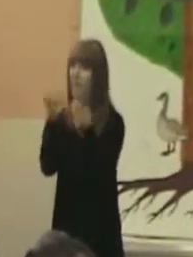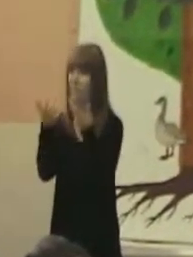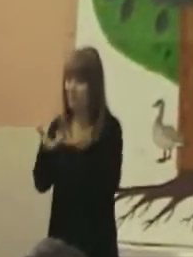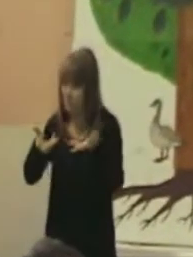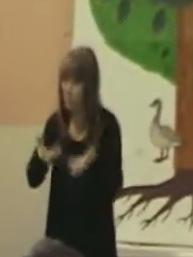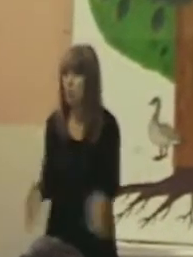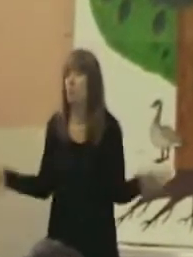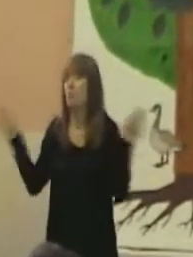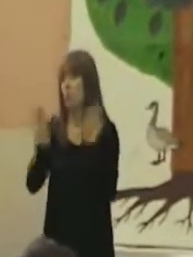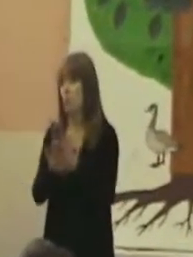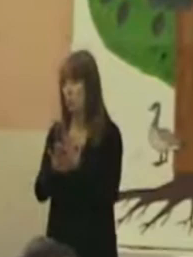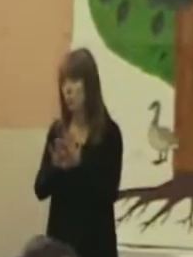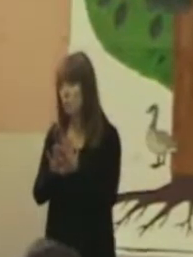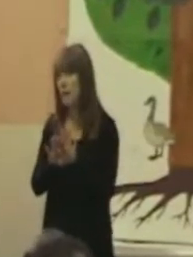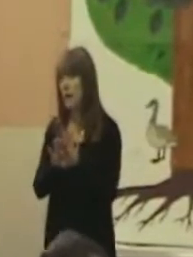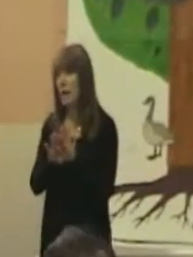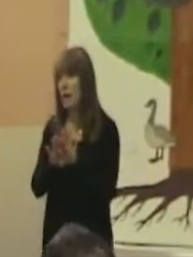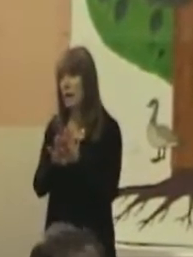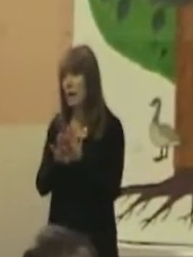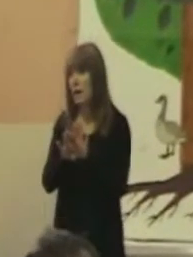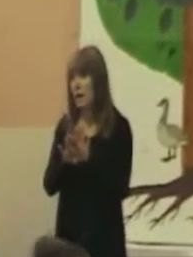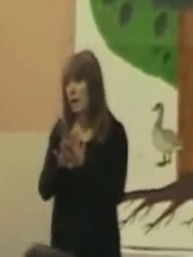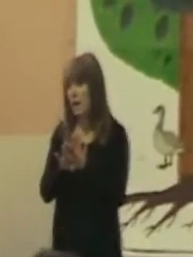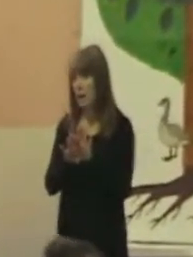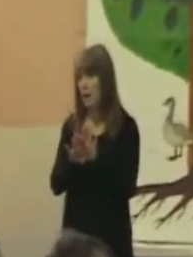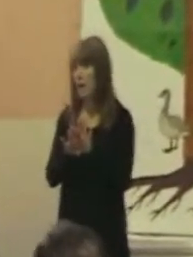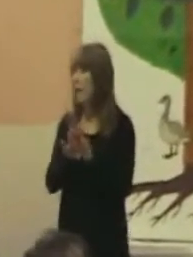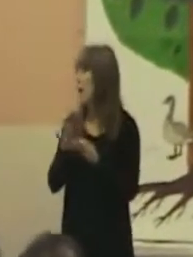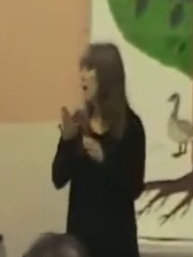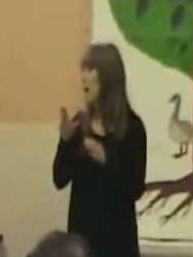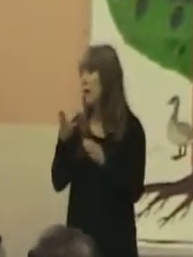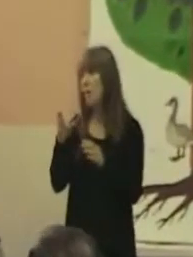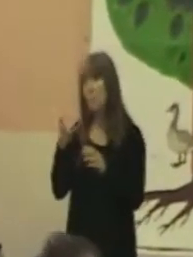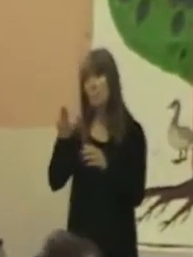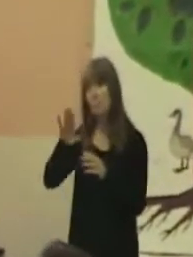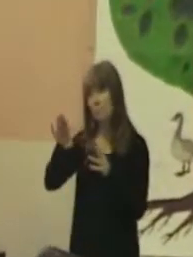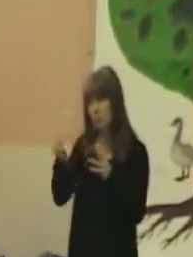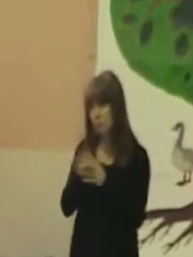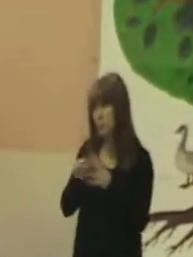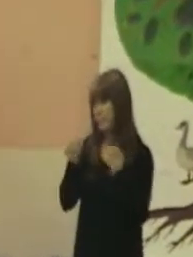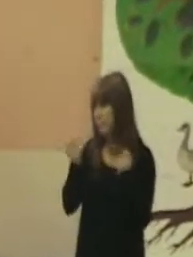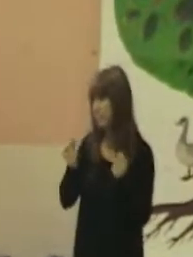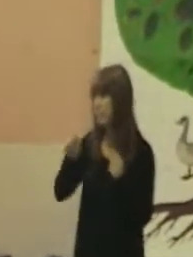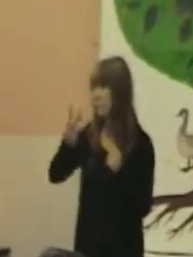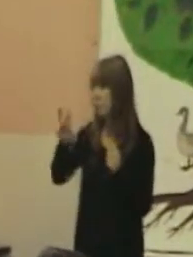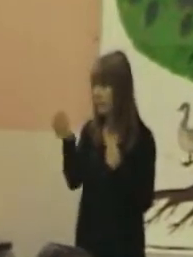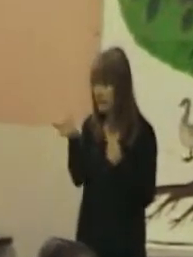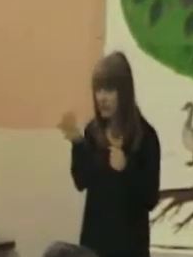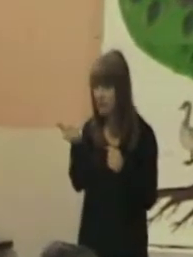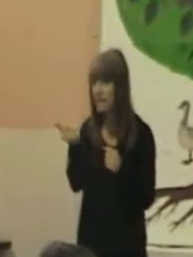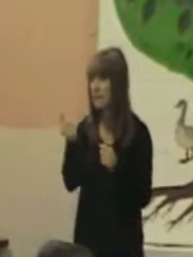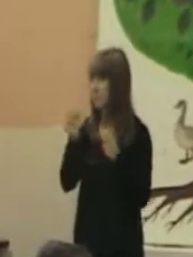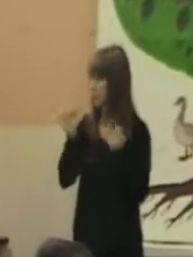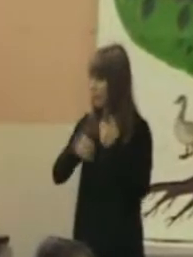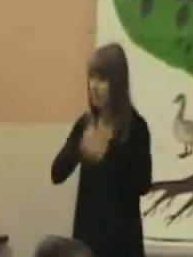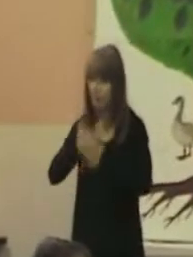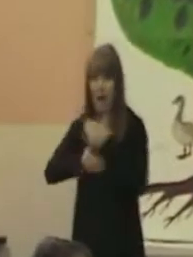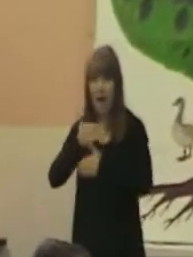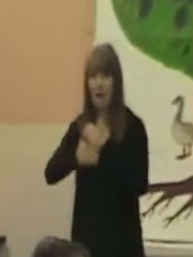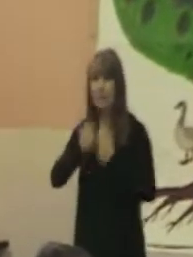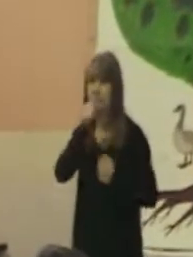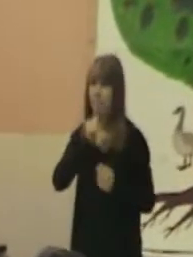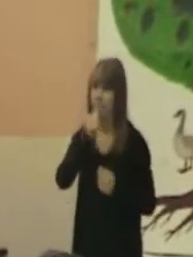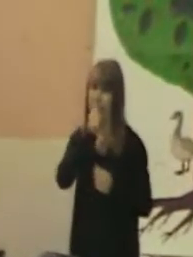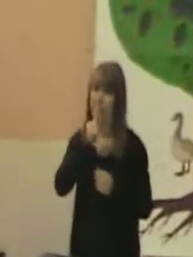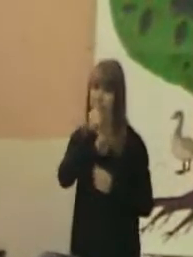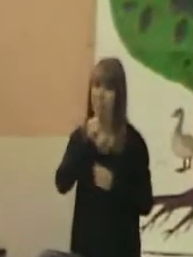And again, like I just want to keep really saying, we're going to have a quick break, things are going to move fast. Please be patient with us. We're trying to get